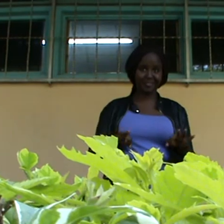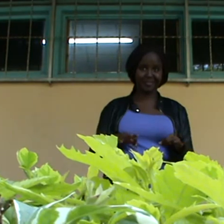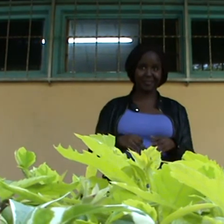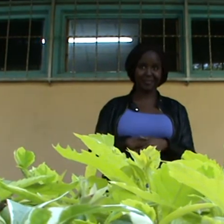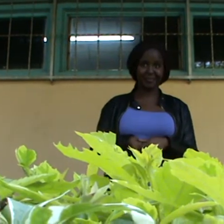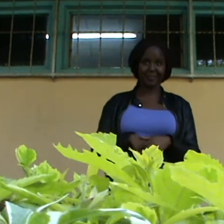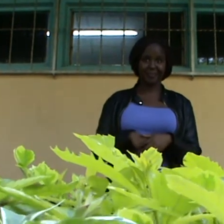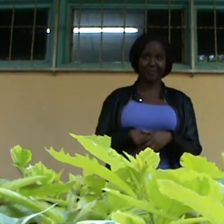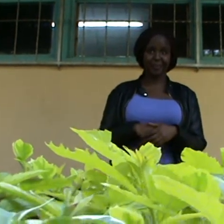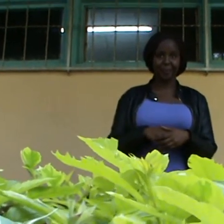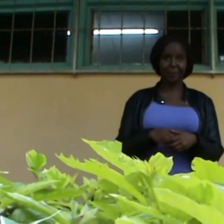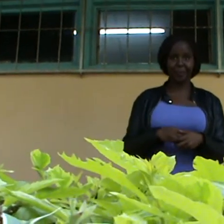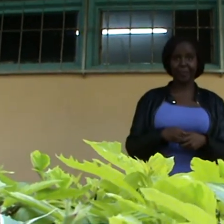The cake was so nice.